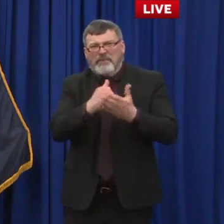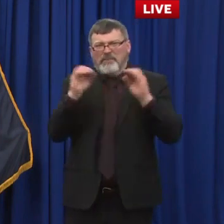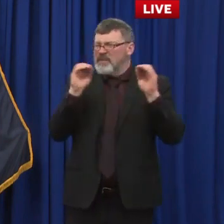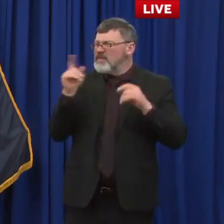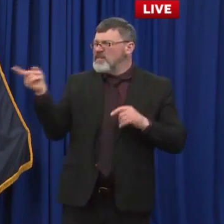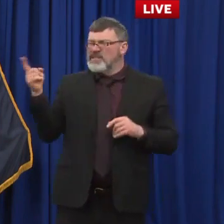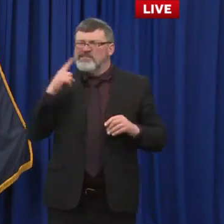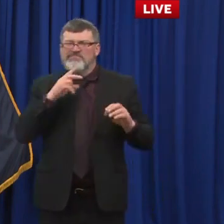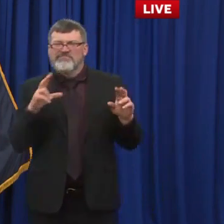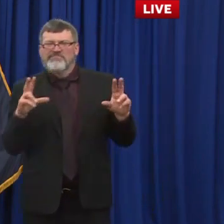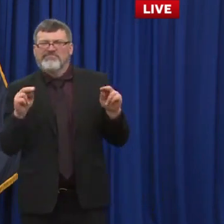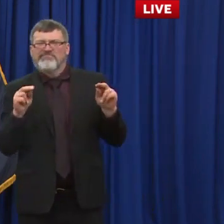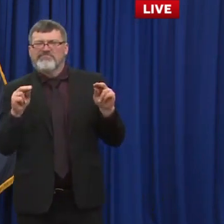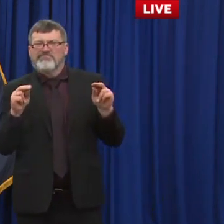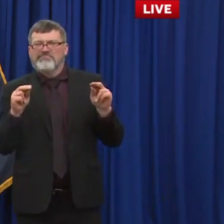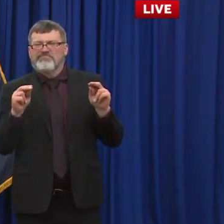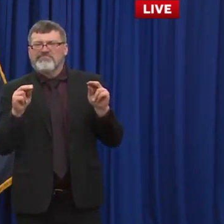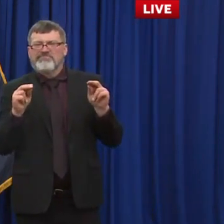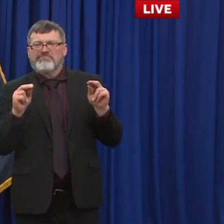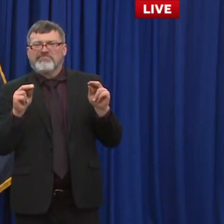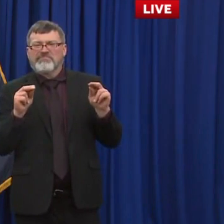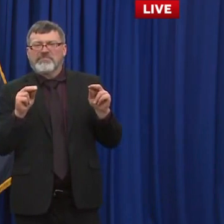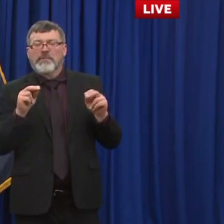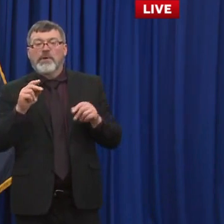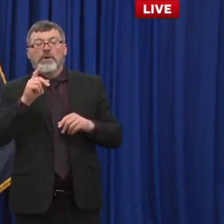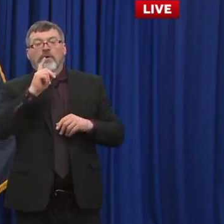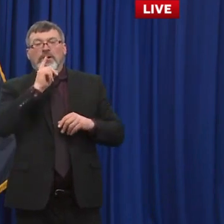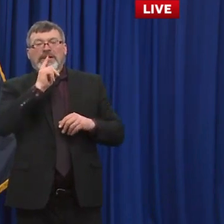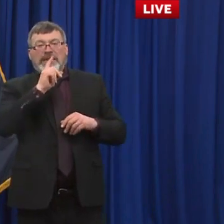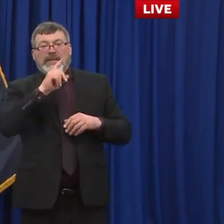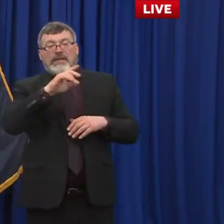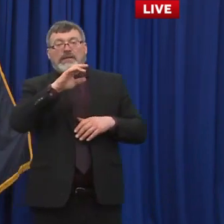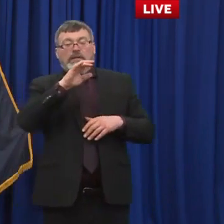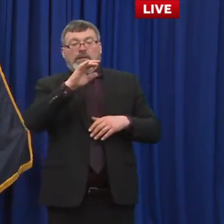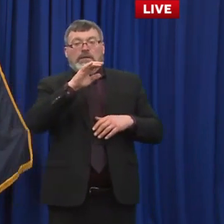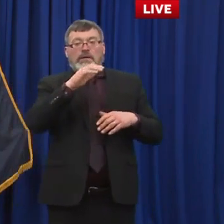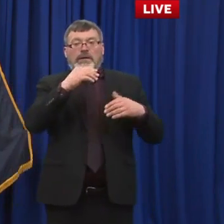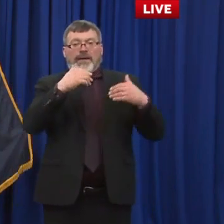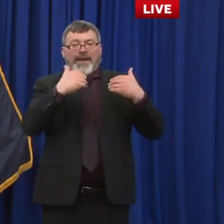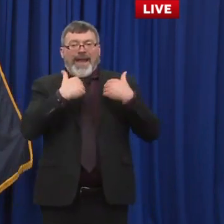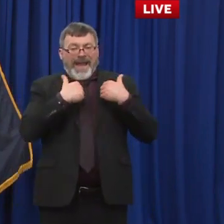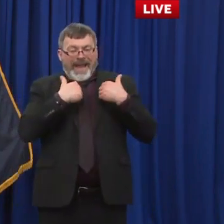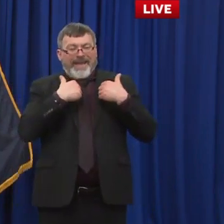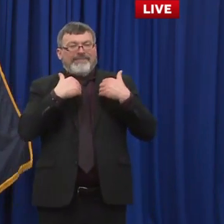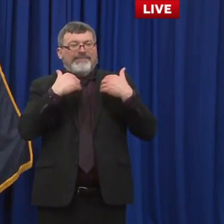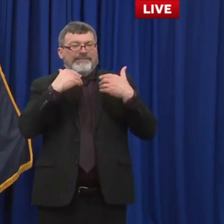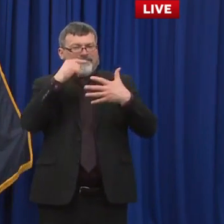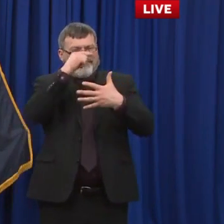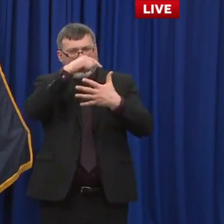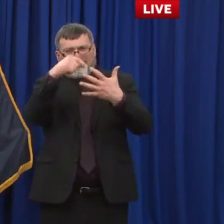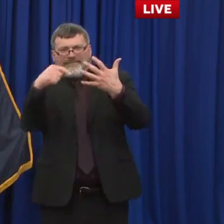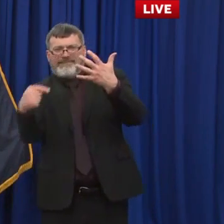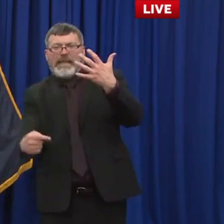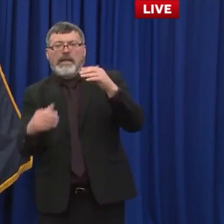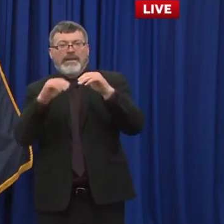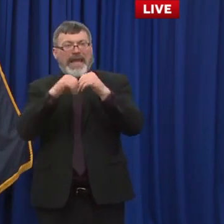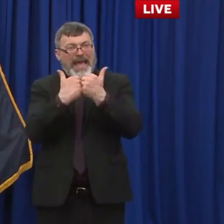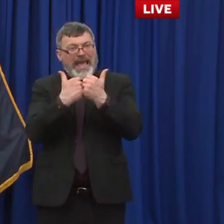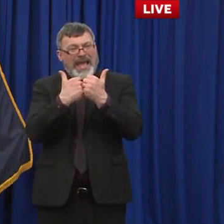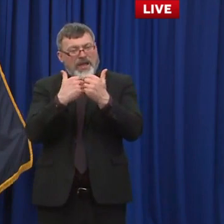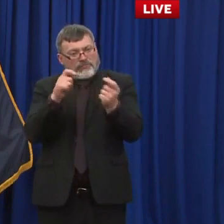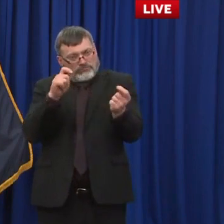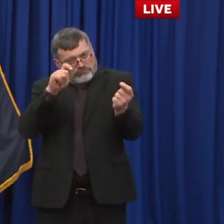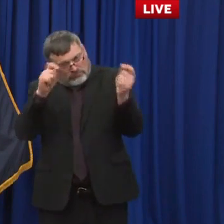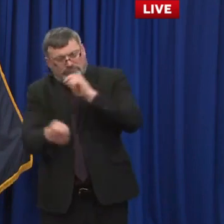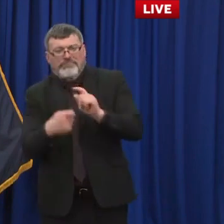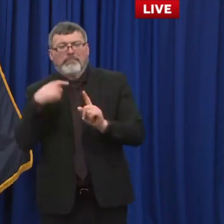opportunity for positive uh reform not just in law enforcement but in all aspects of our community i've always said you know we don't have systematic